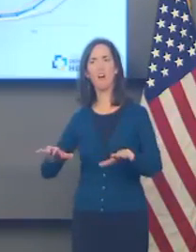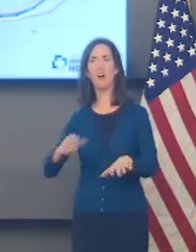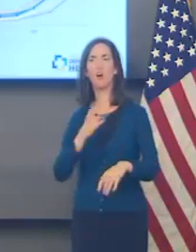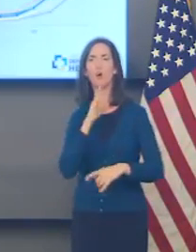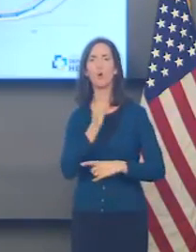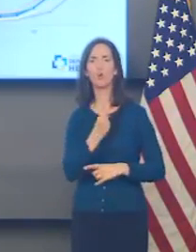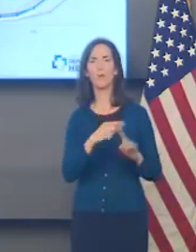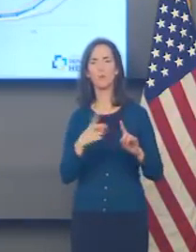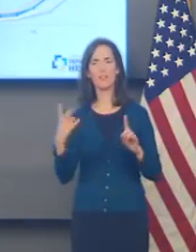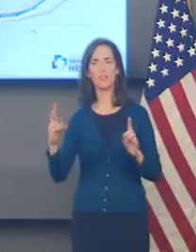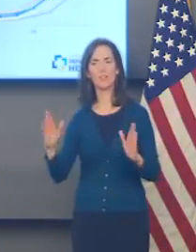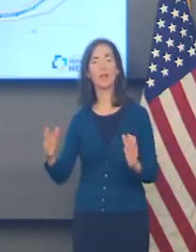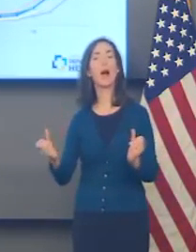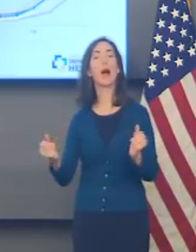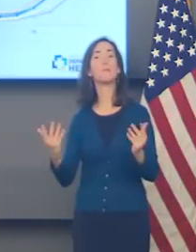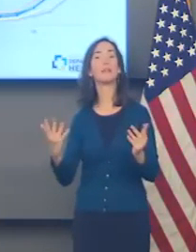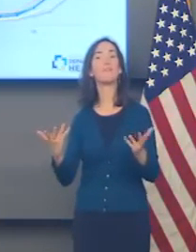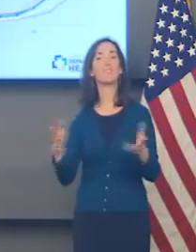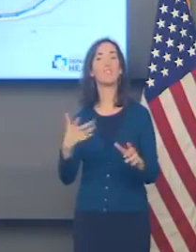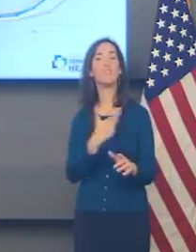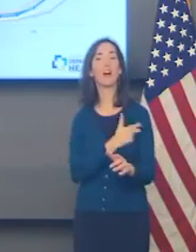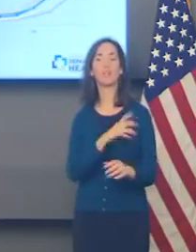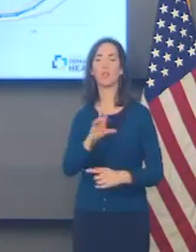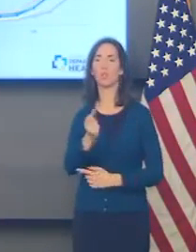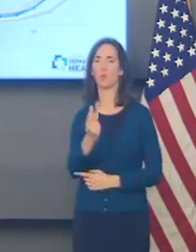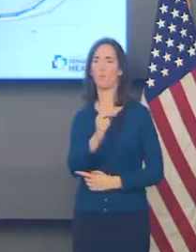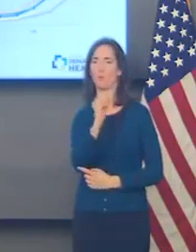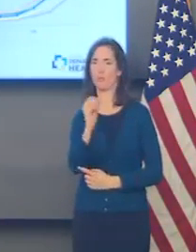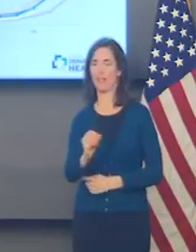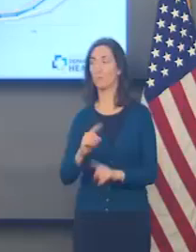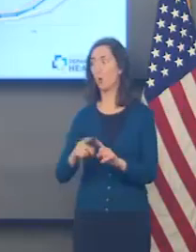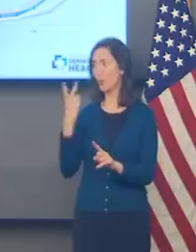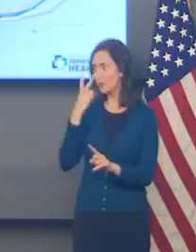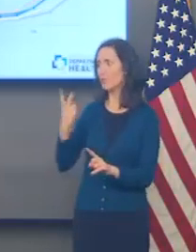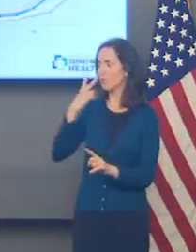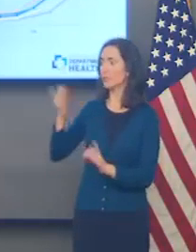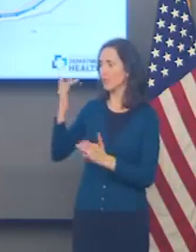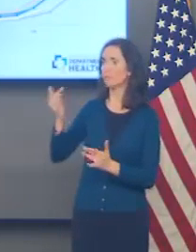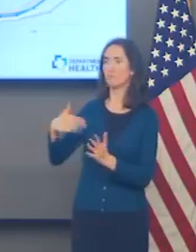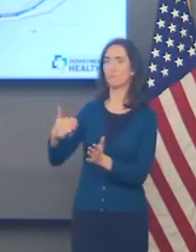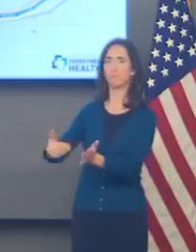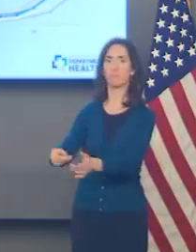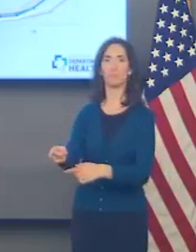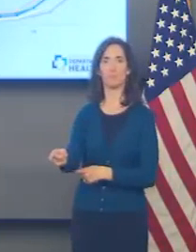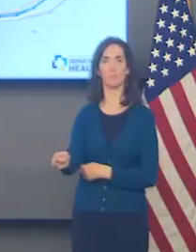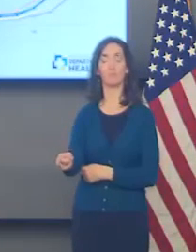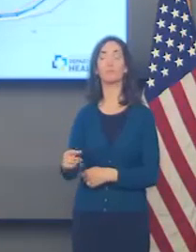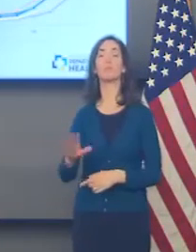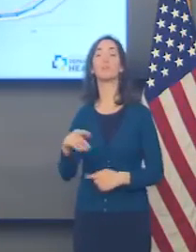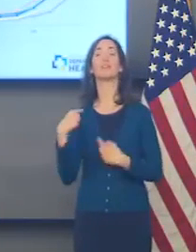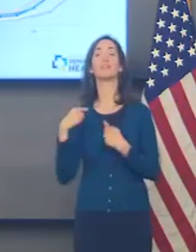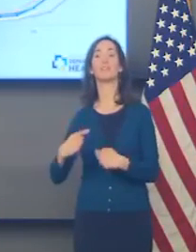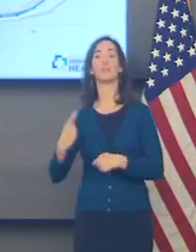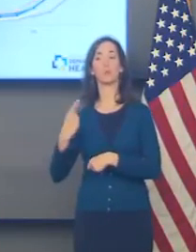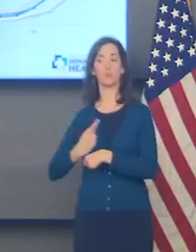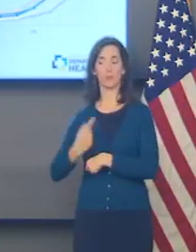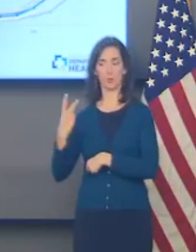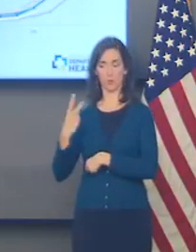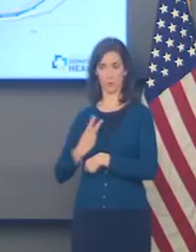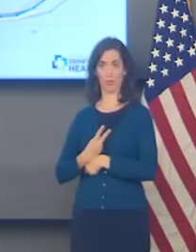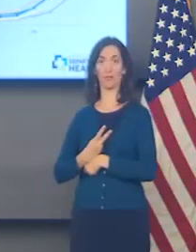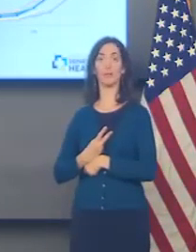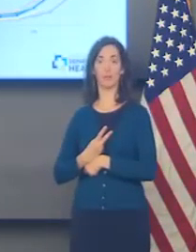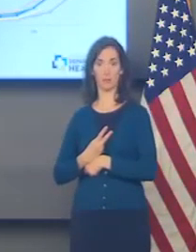have right now. But we're seeing those individuals get sick. In the past two days, we have had seven new